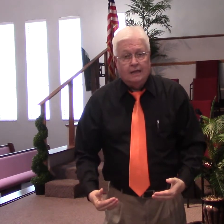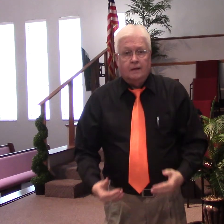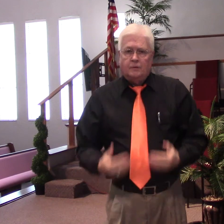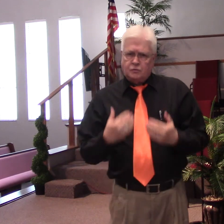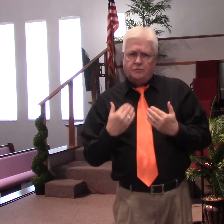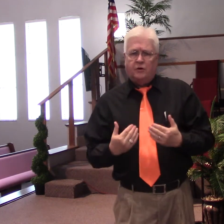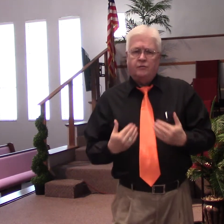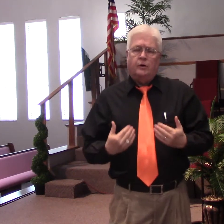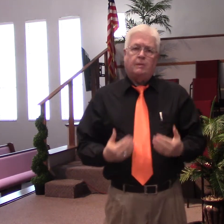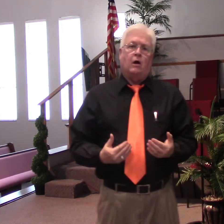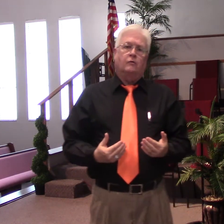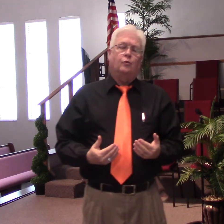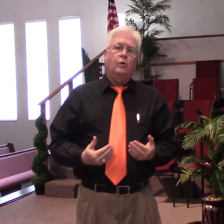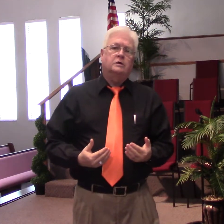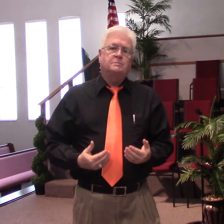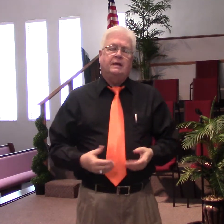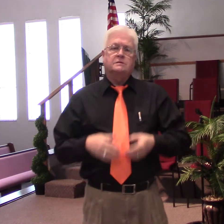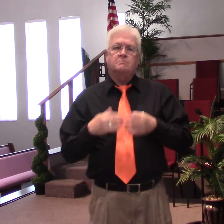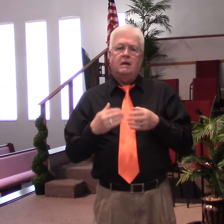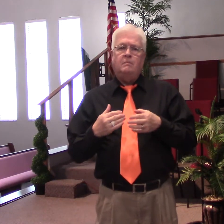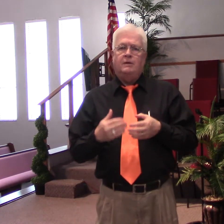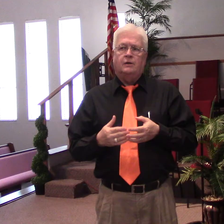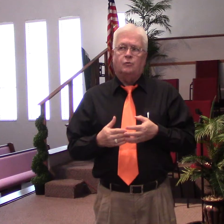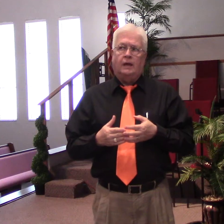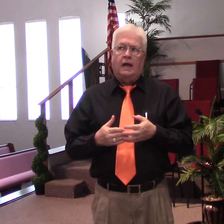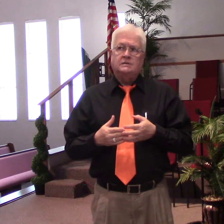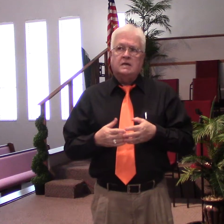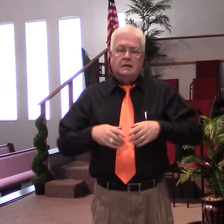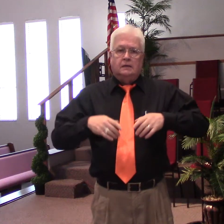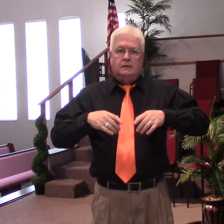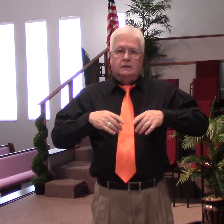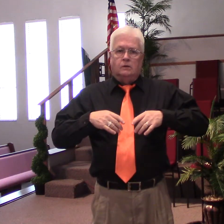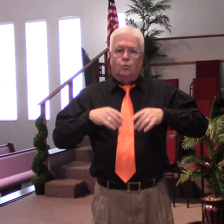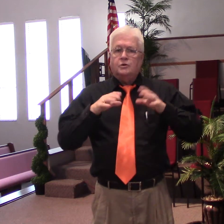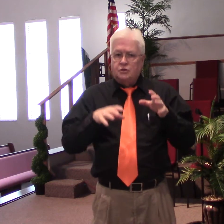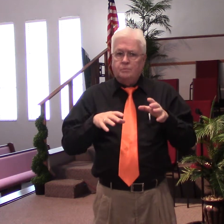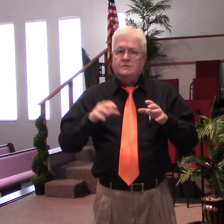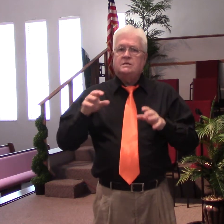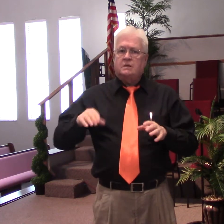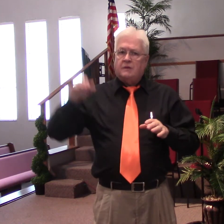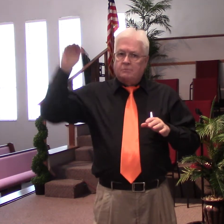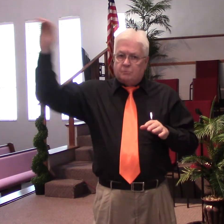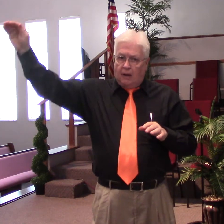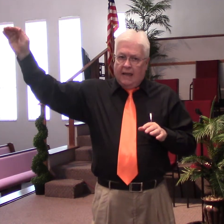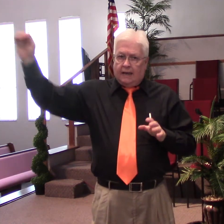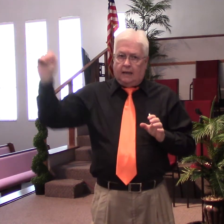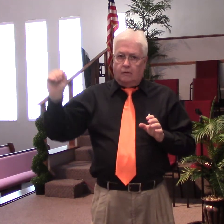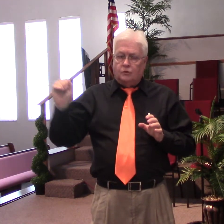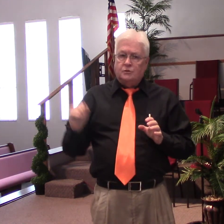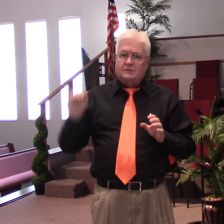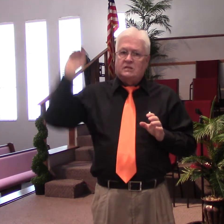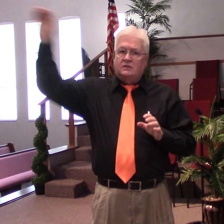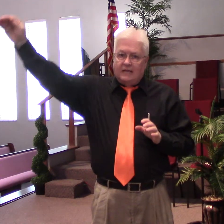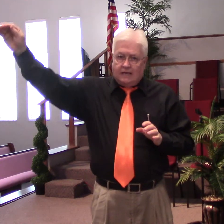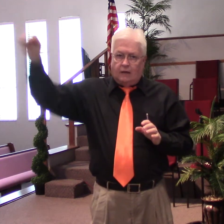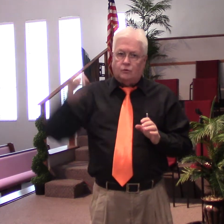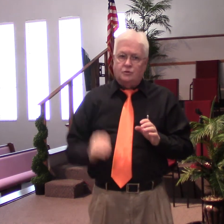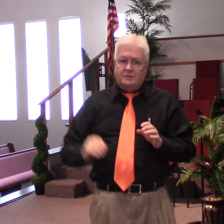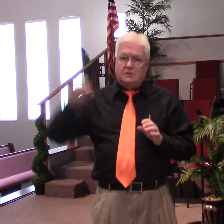Those are very, very powerful words because it made me begin to realize we're too busy sometimes planning. We're too busy thinking. We're too busy